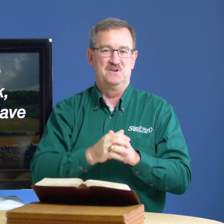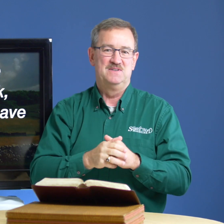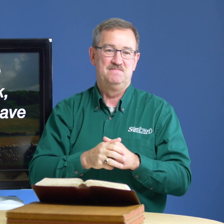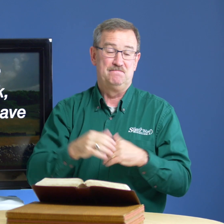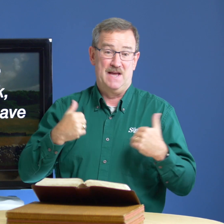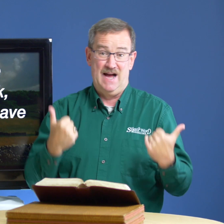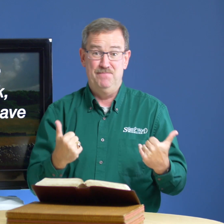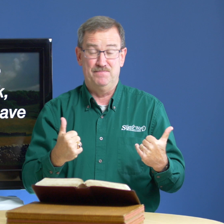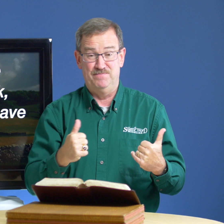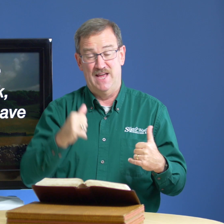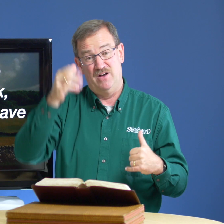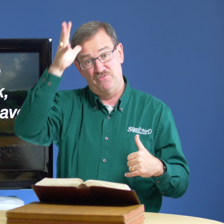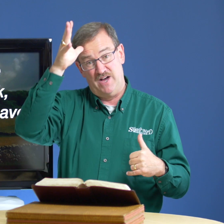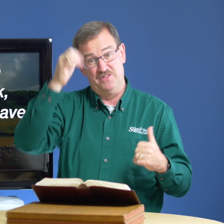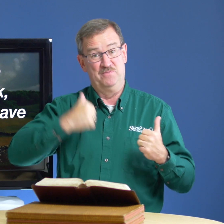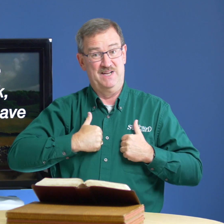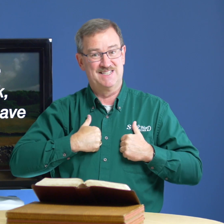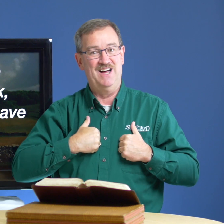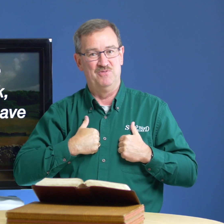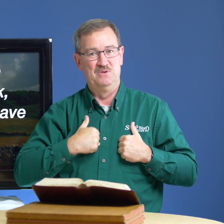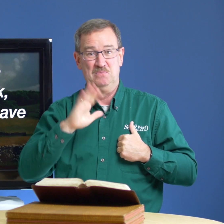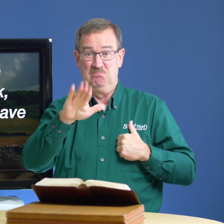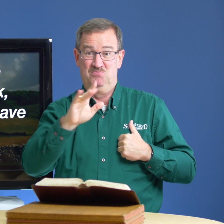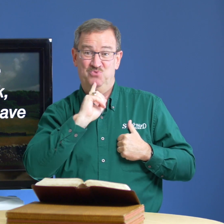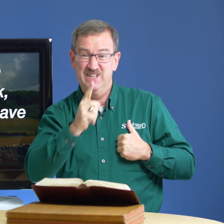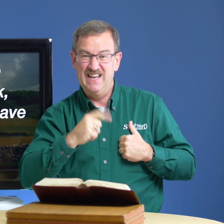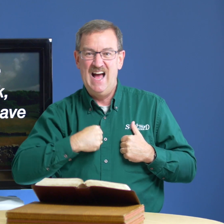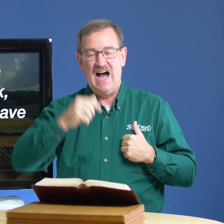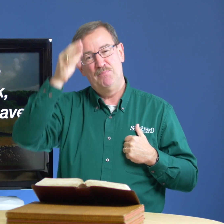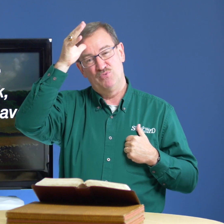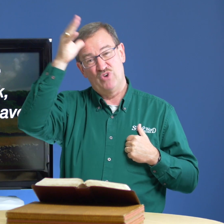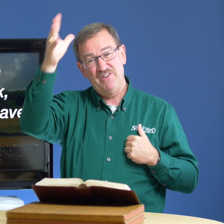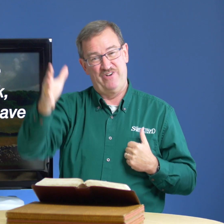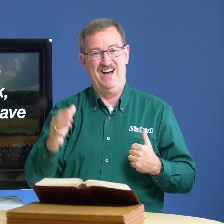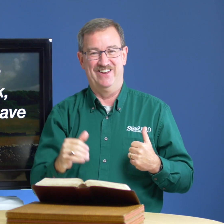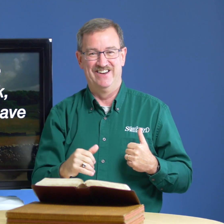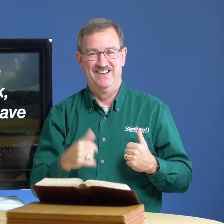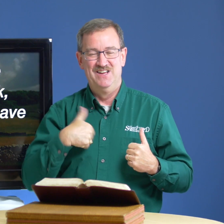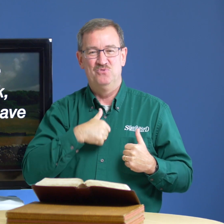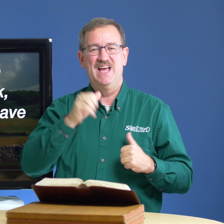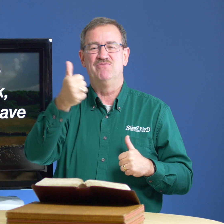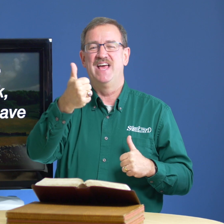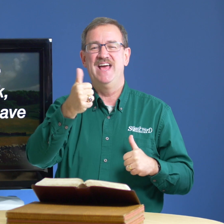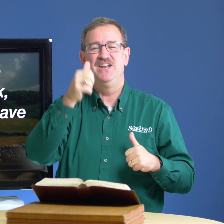i'm now a father myself really i'm grandfather we have 10